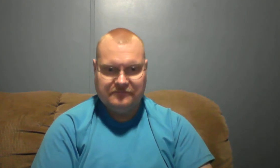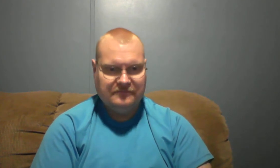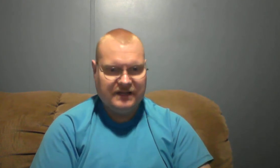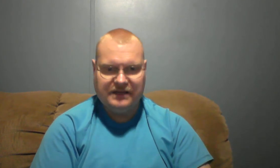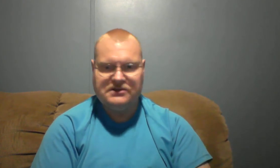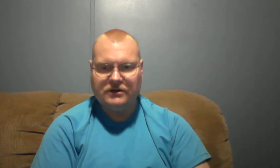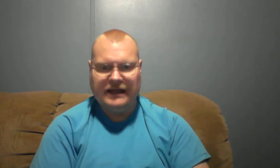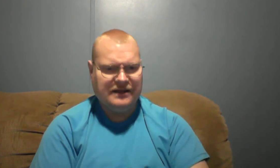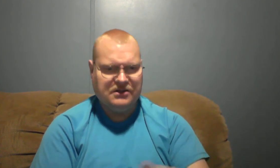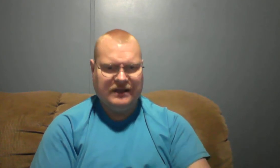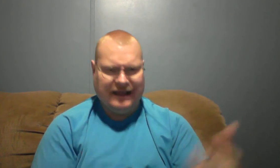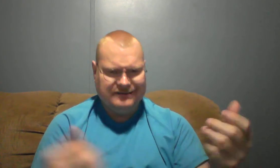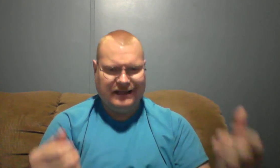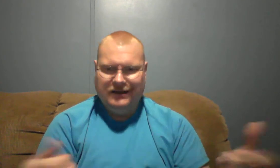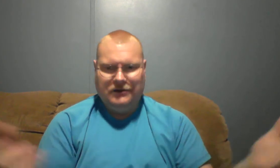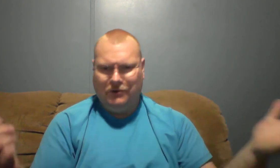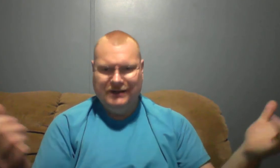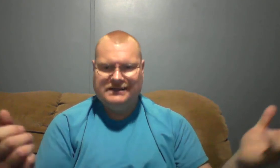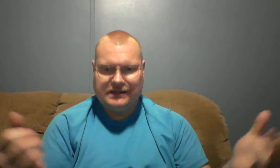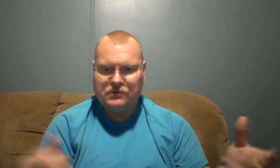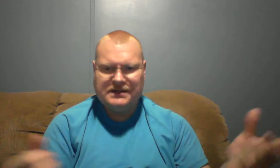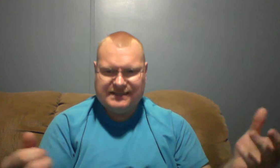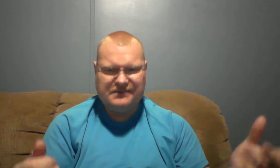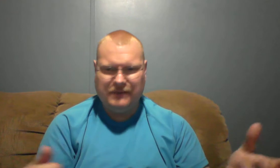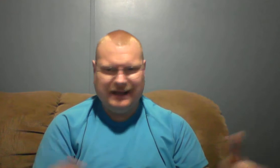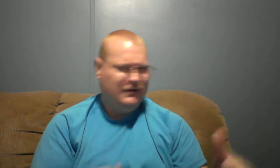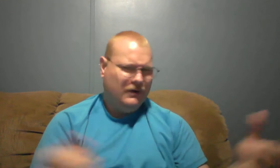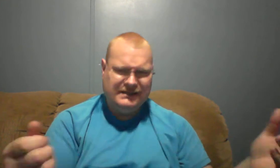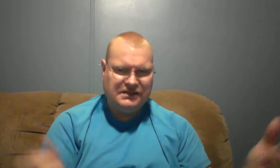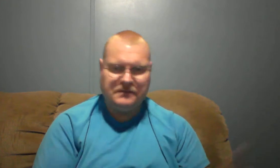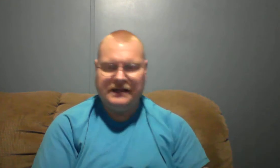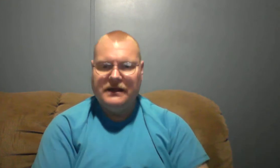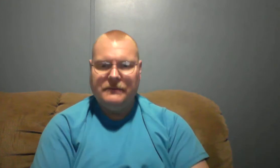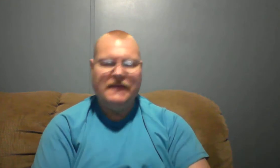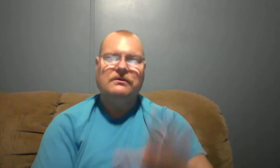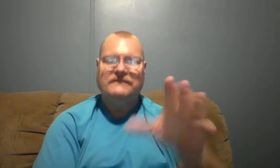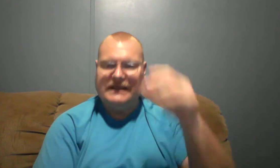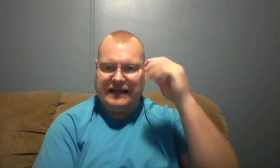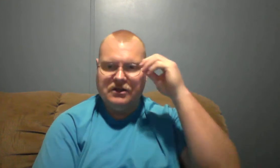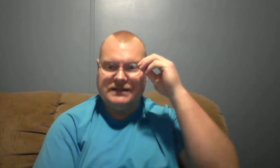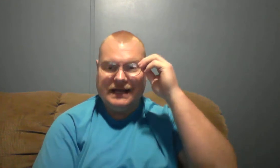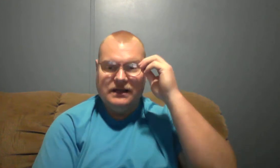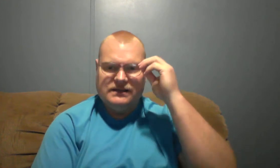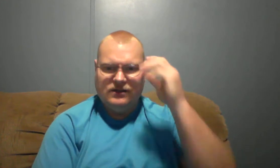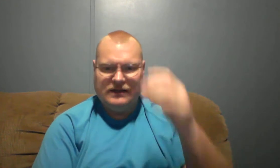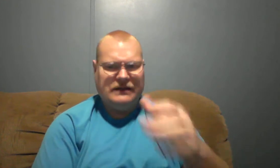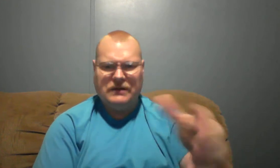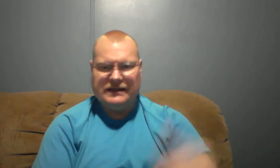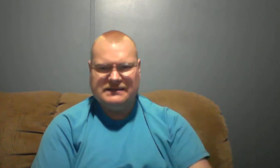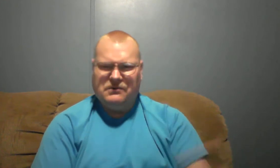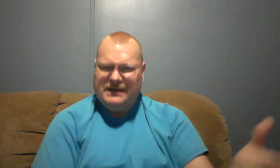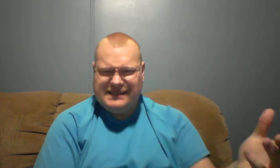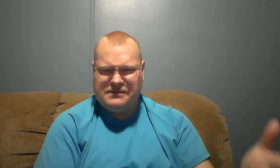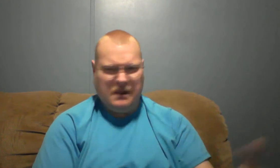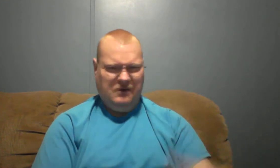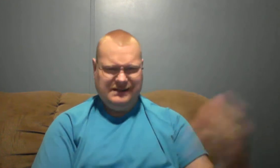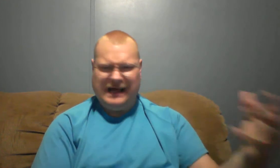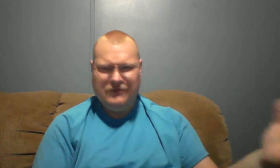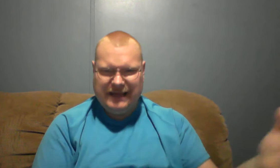He can just look at it and say, well, is this? What does this mean? What does this mean? People have done that, looked at it, looked and read it and said, what does this mean? I don't get